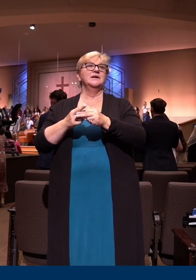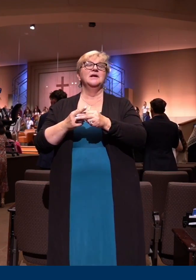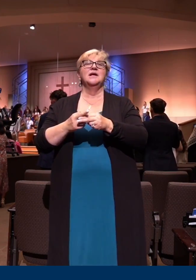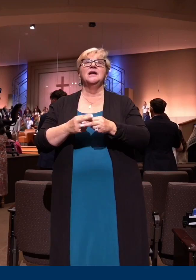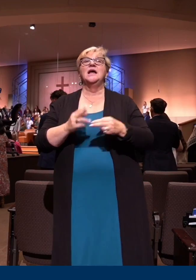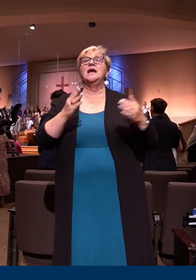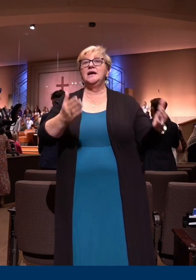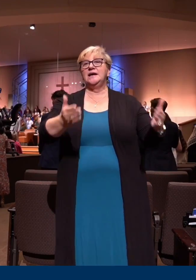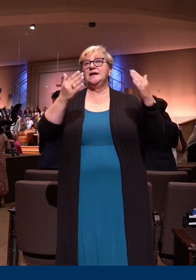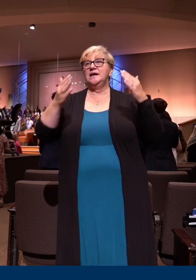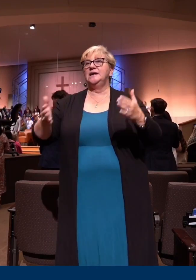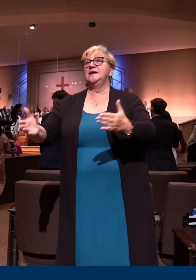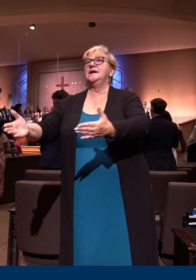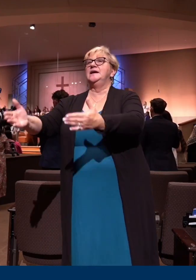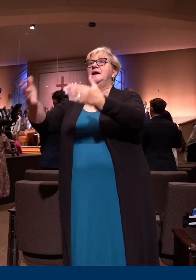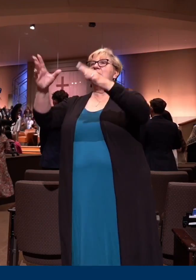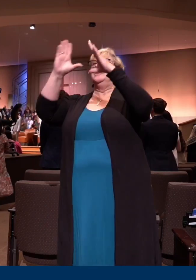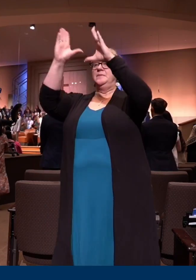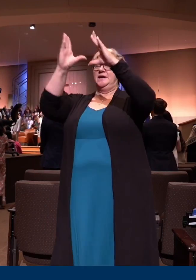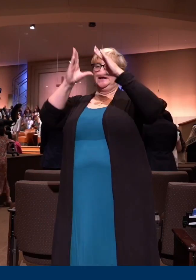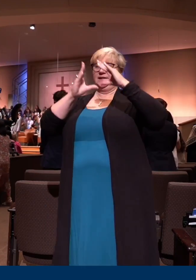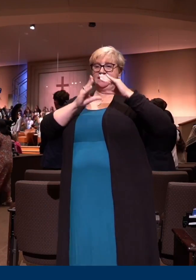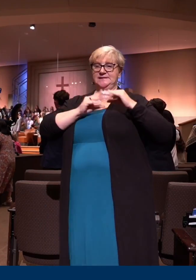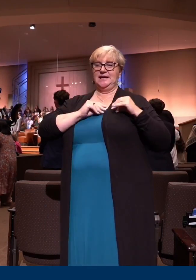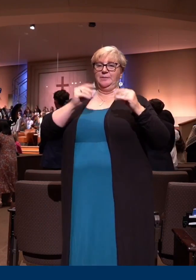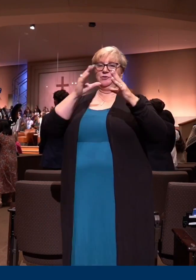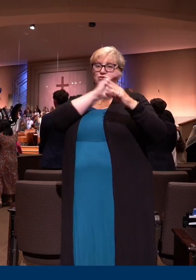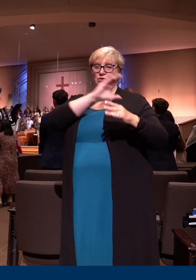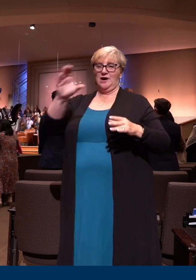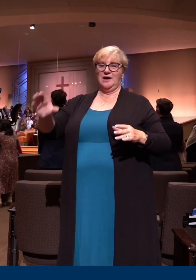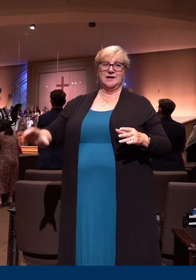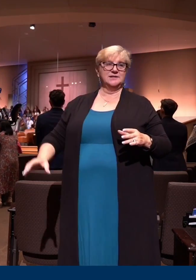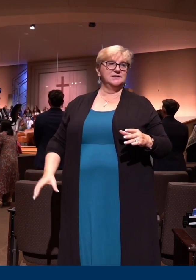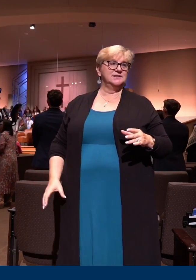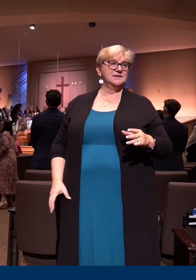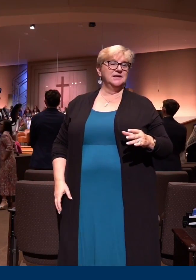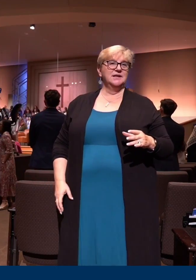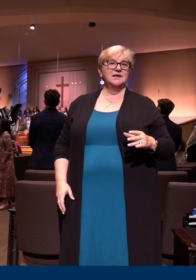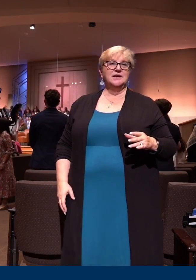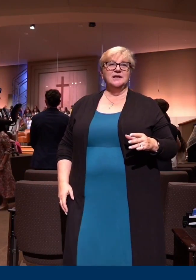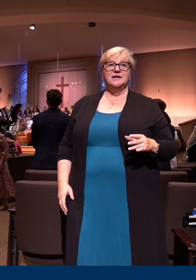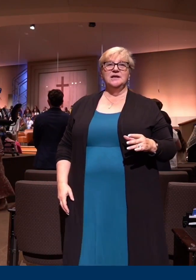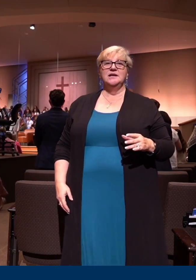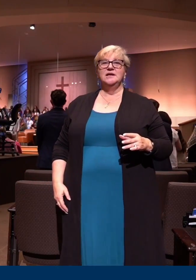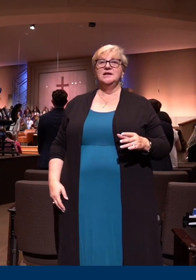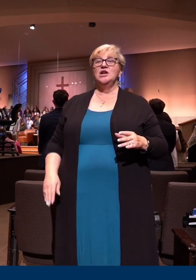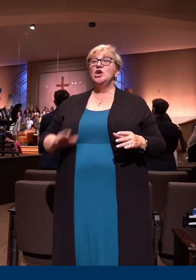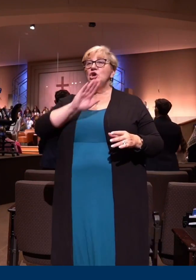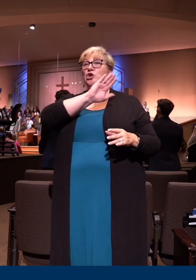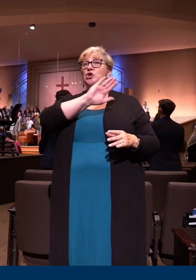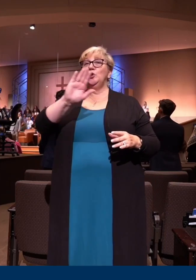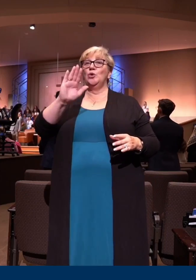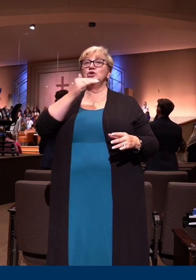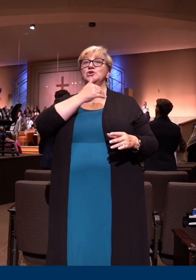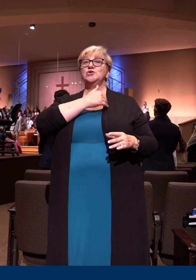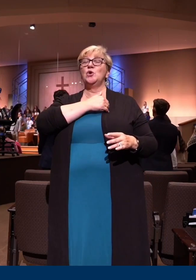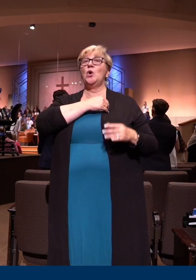Come to this fountain so rich and sweet. Cast thy poor soul at the Savior's